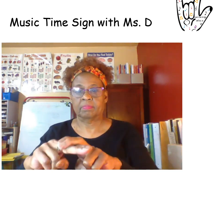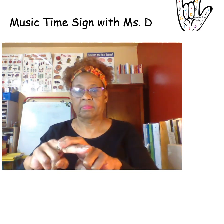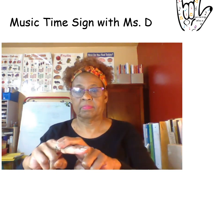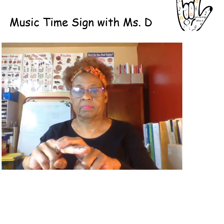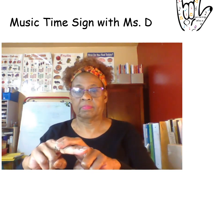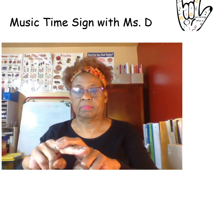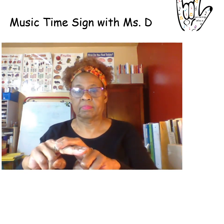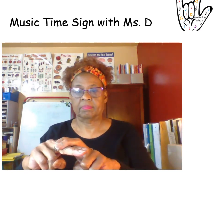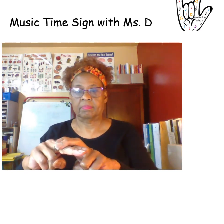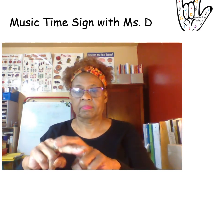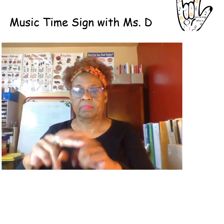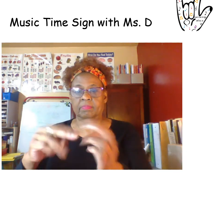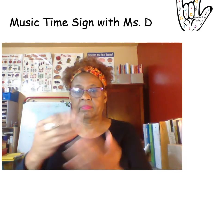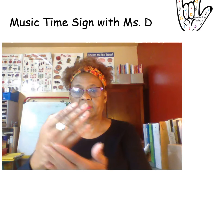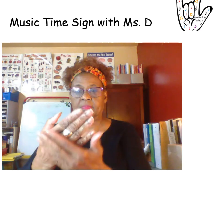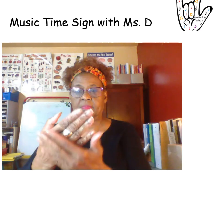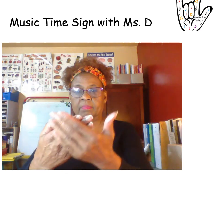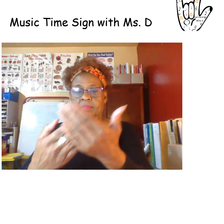Thank you, Miss D.